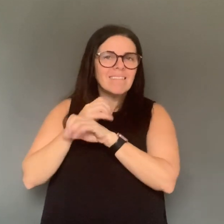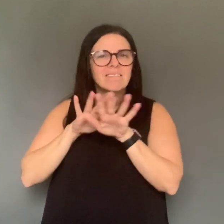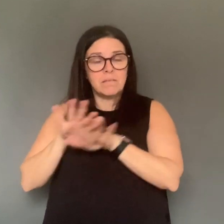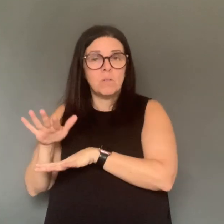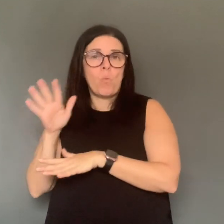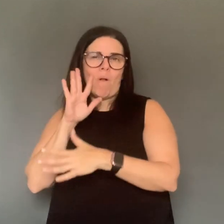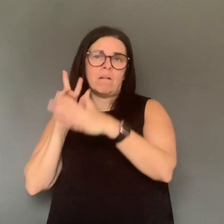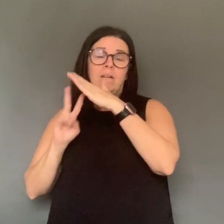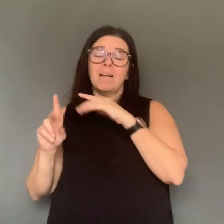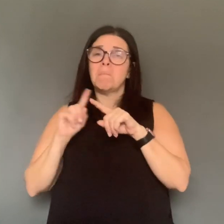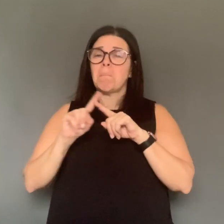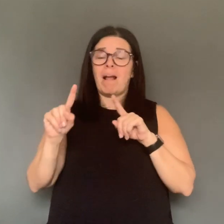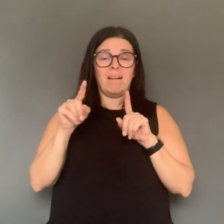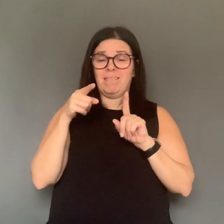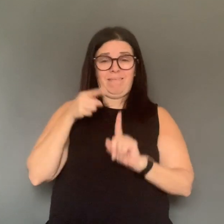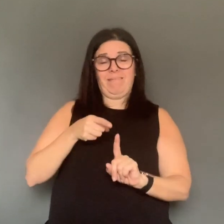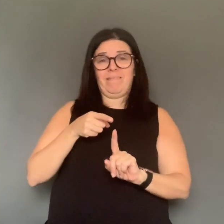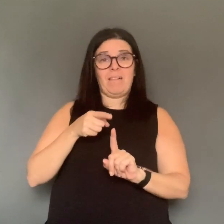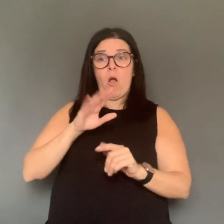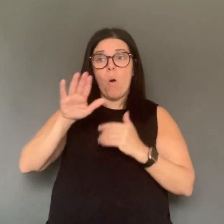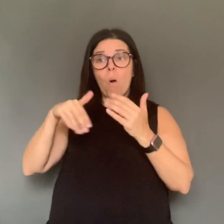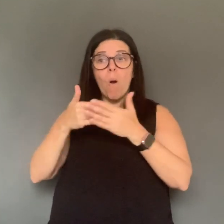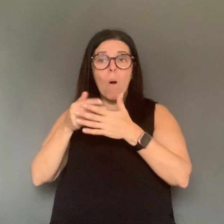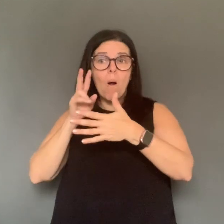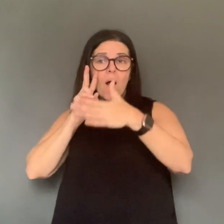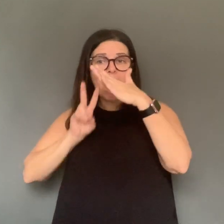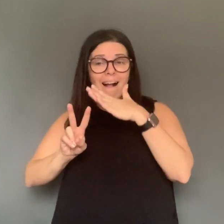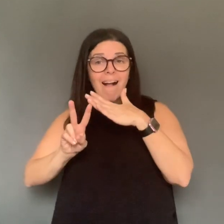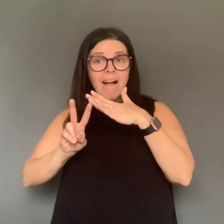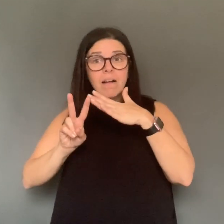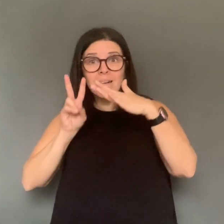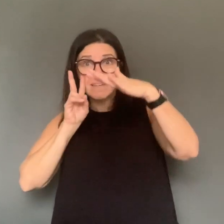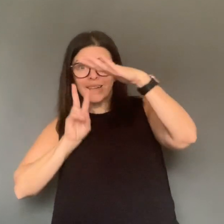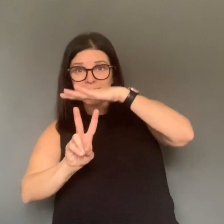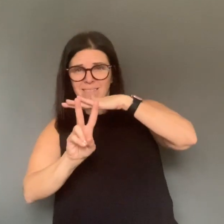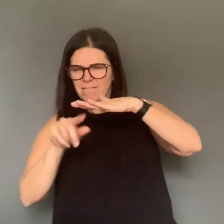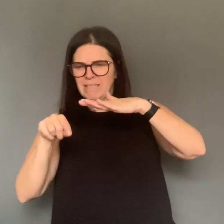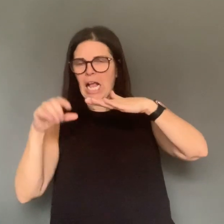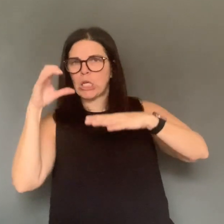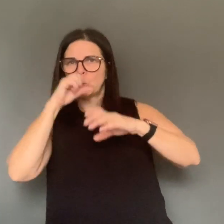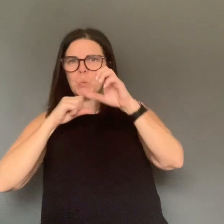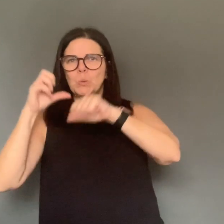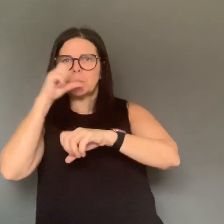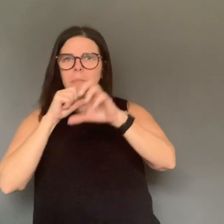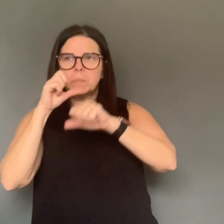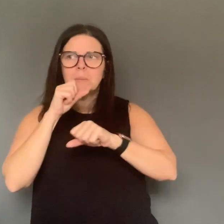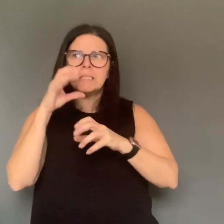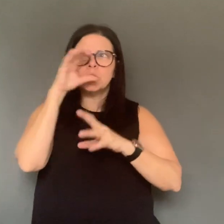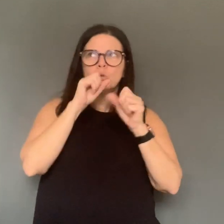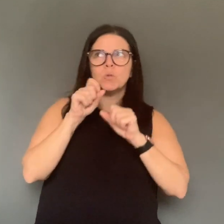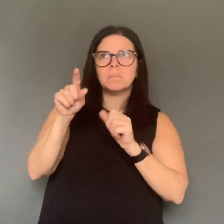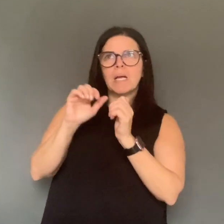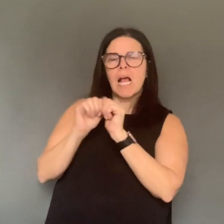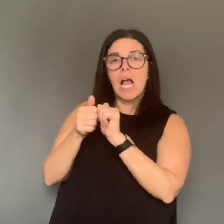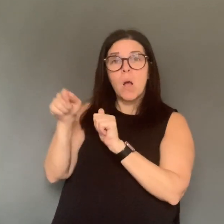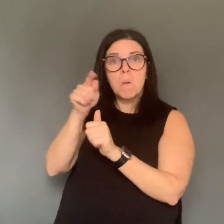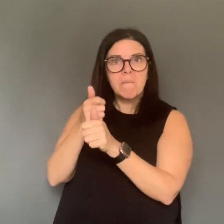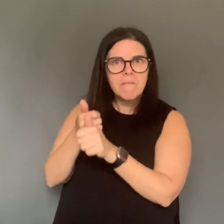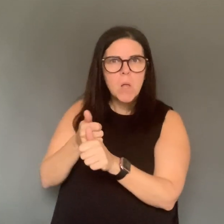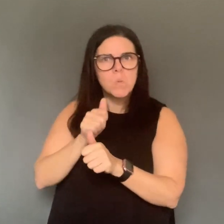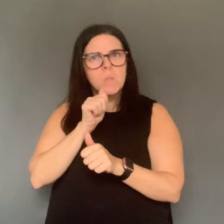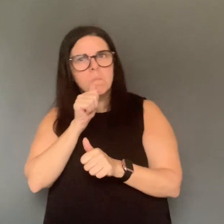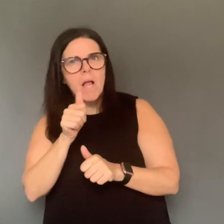by hundreds, by thousands. If we're not following it, we can increase the number by hundreds, by thousands. So I think it is in our hands.